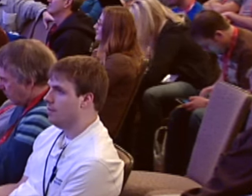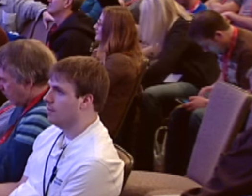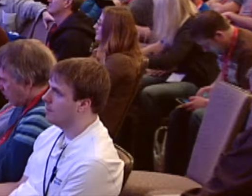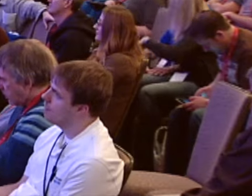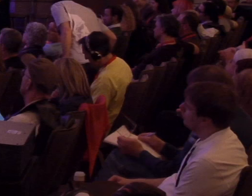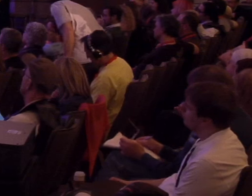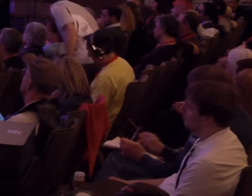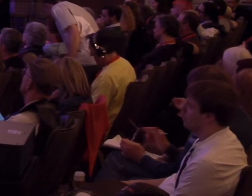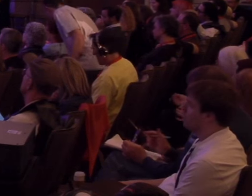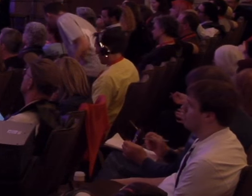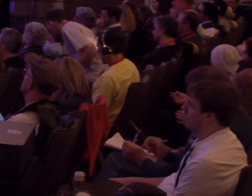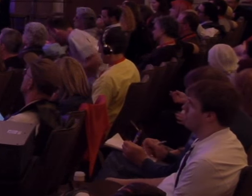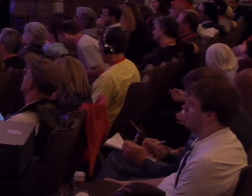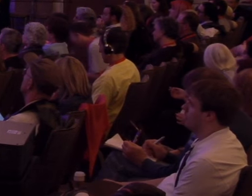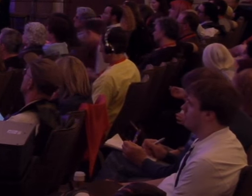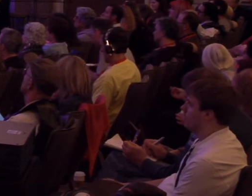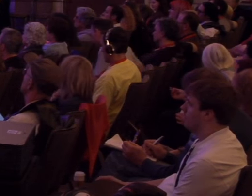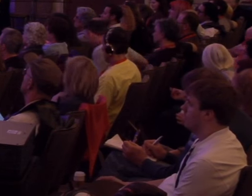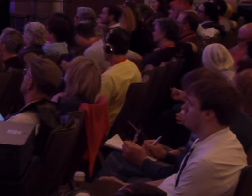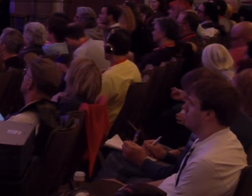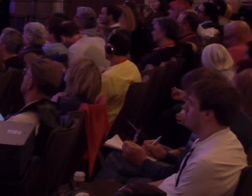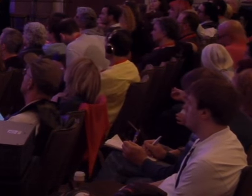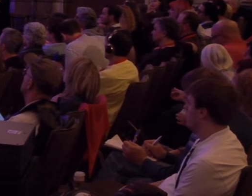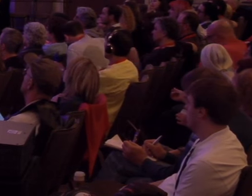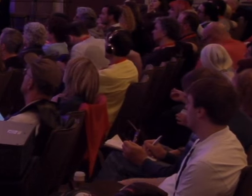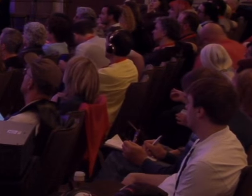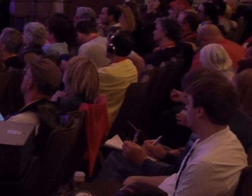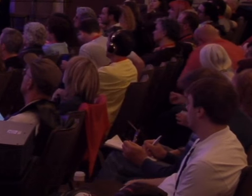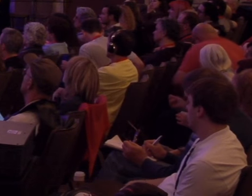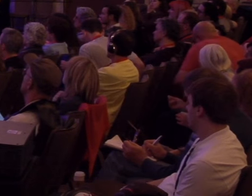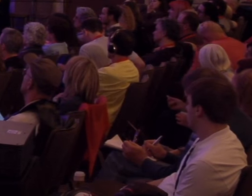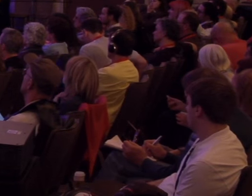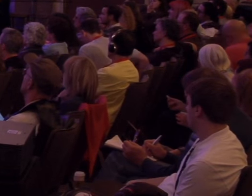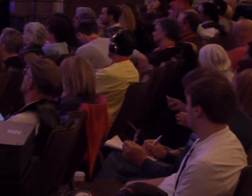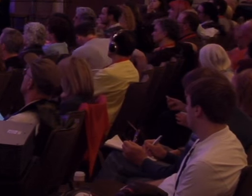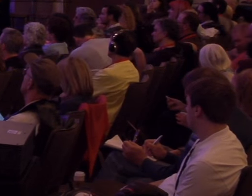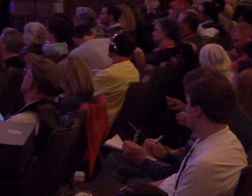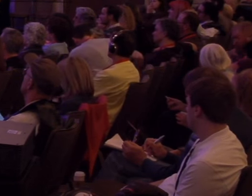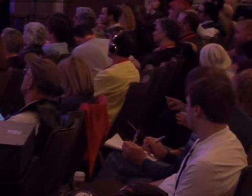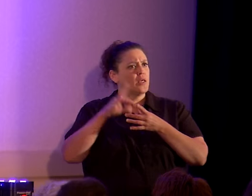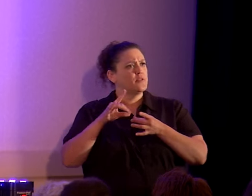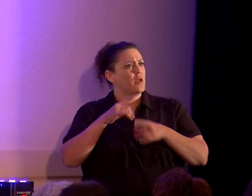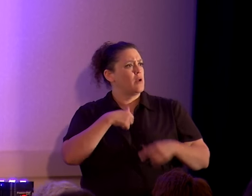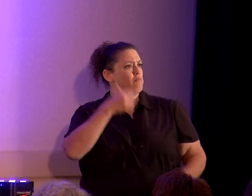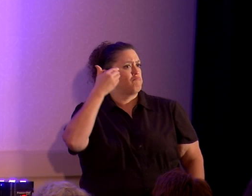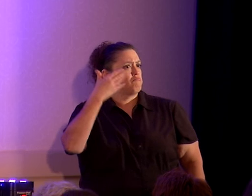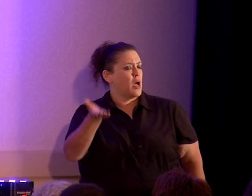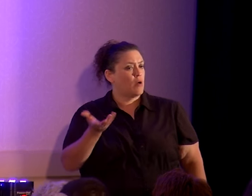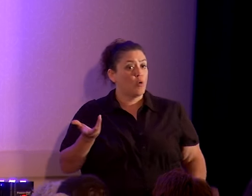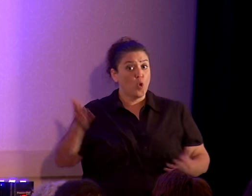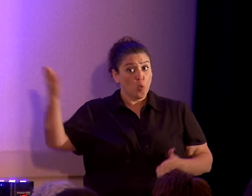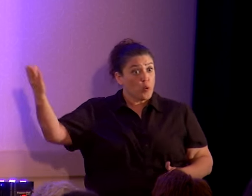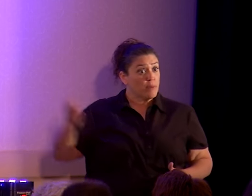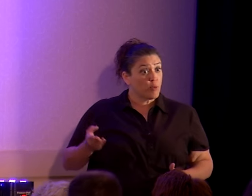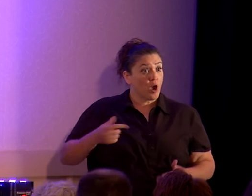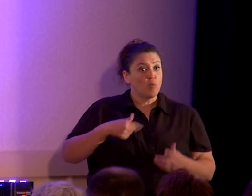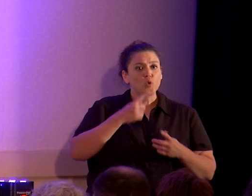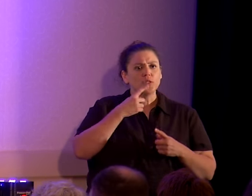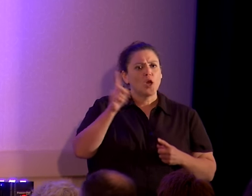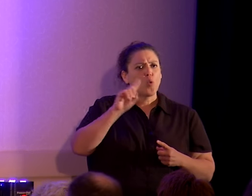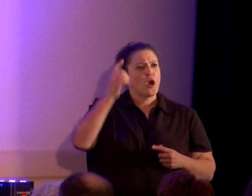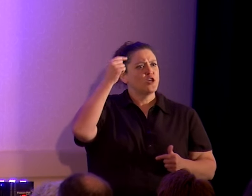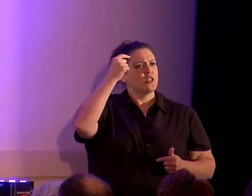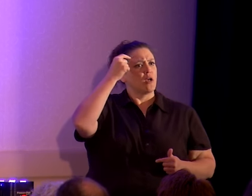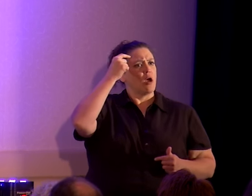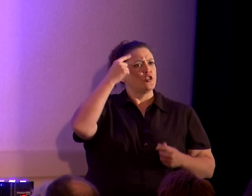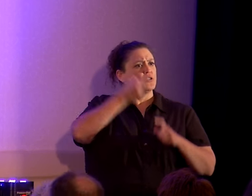The second thing that made them mad is Matt just keeps saying, I don't know. We brought this atheist guy down here and we asked him where consciousness comes from